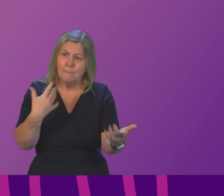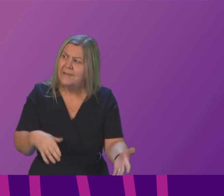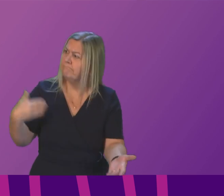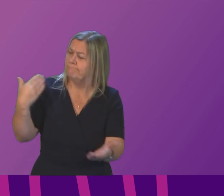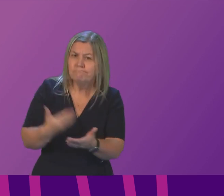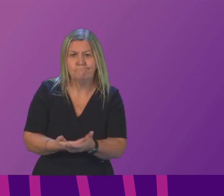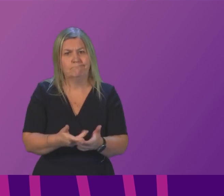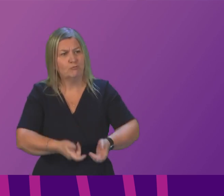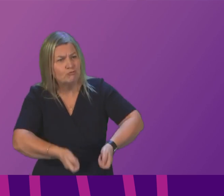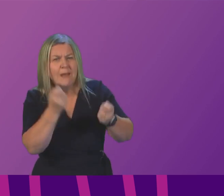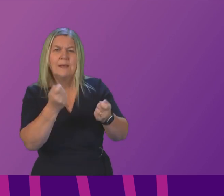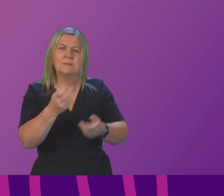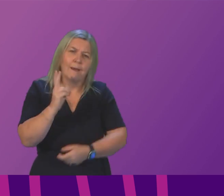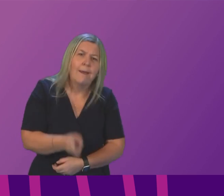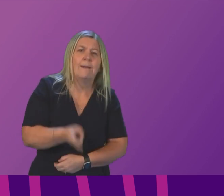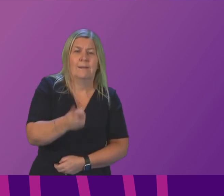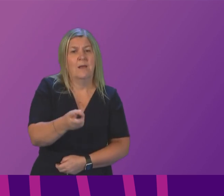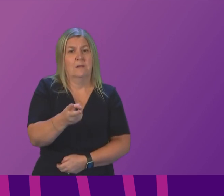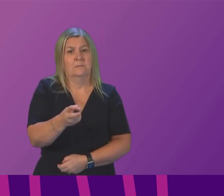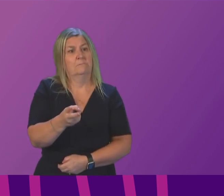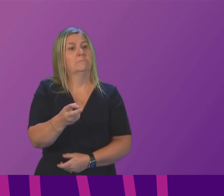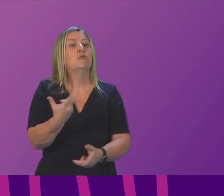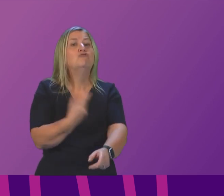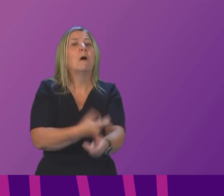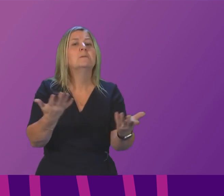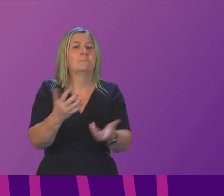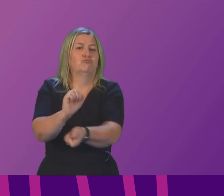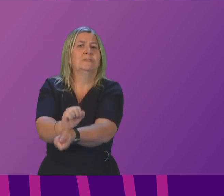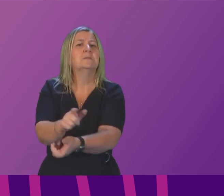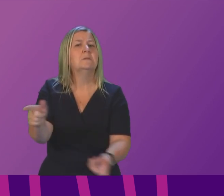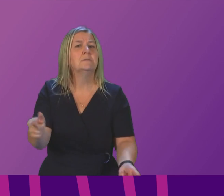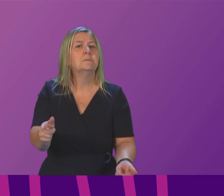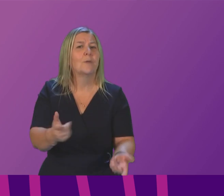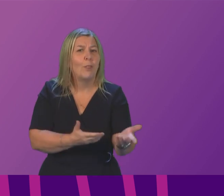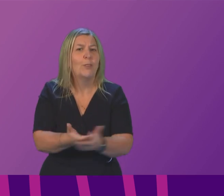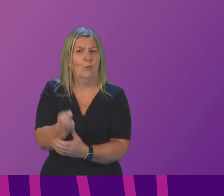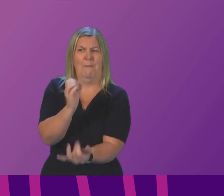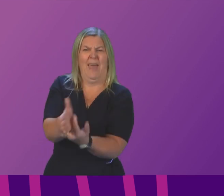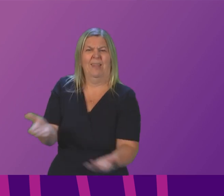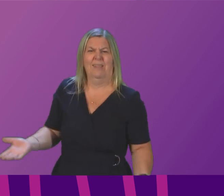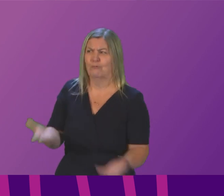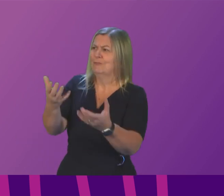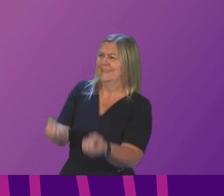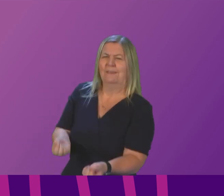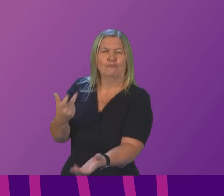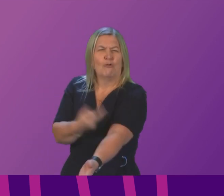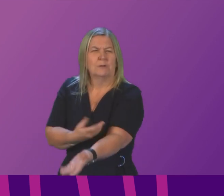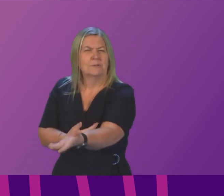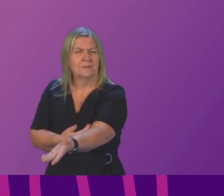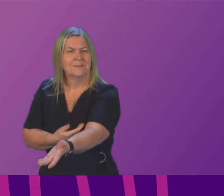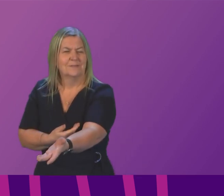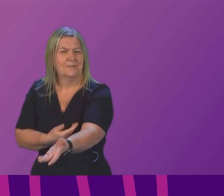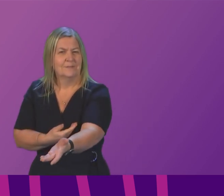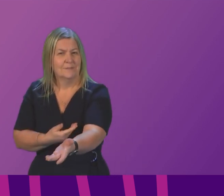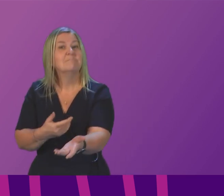drugs reaching prisoners through mail, and we offered a solution. Russell Finlay raised this with the government five